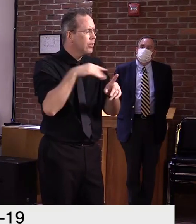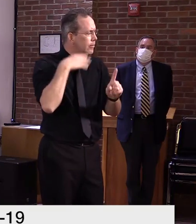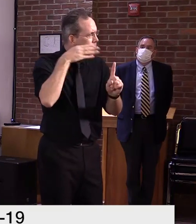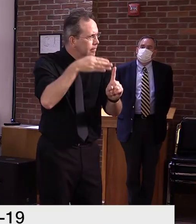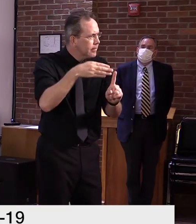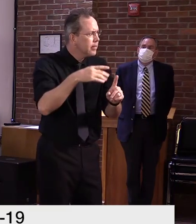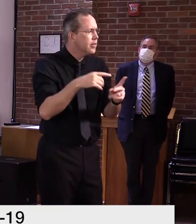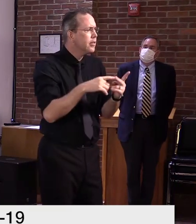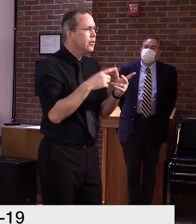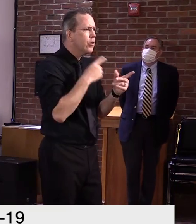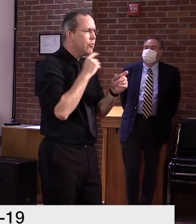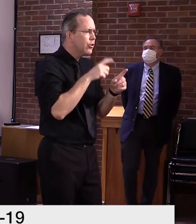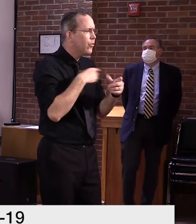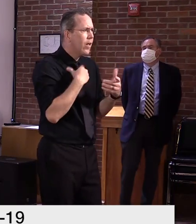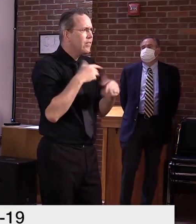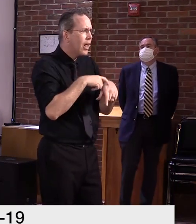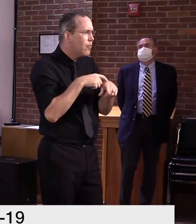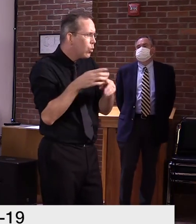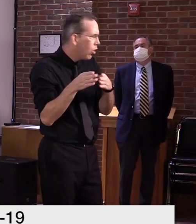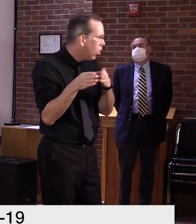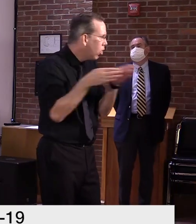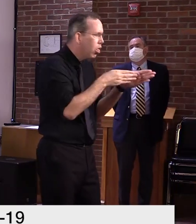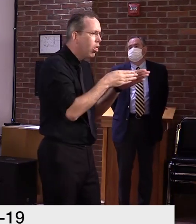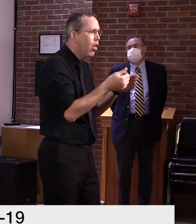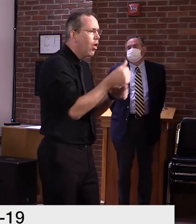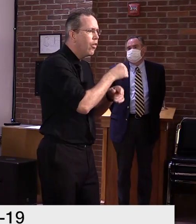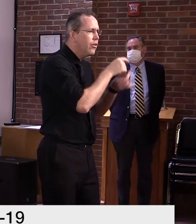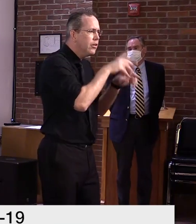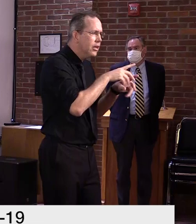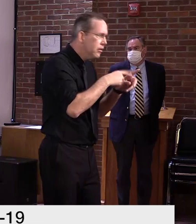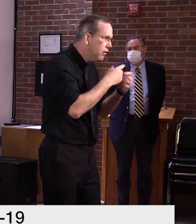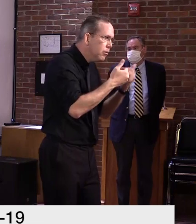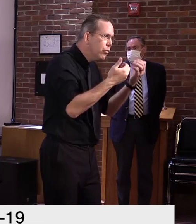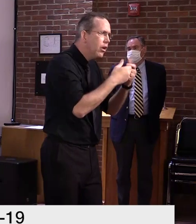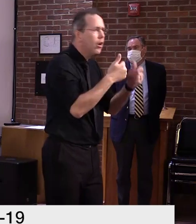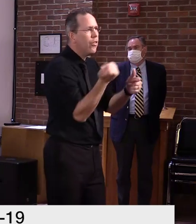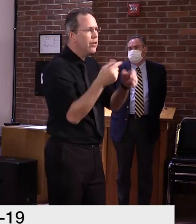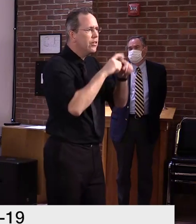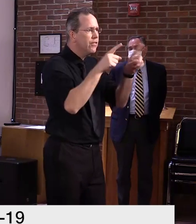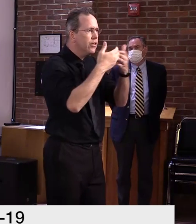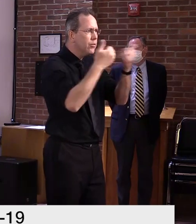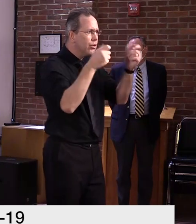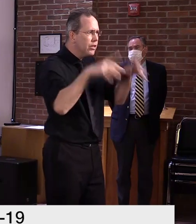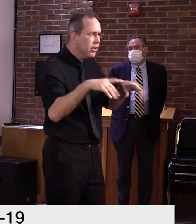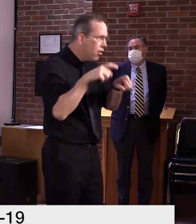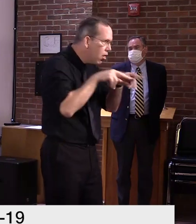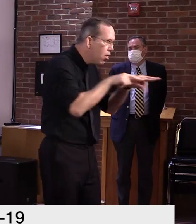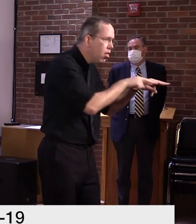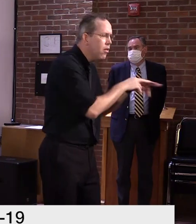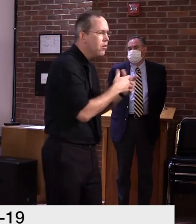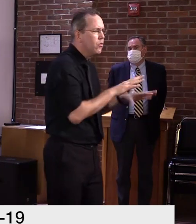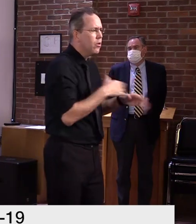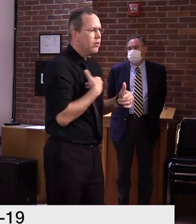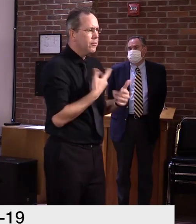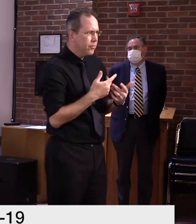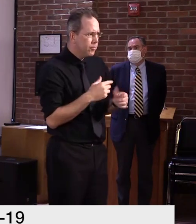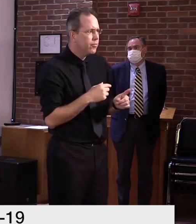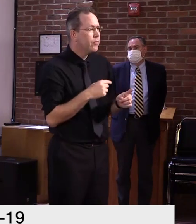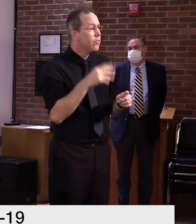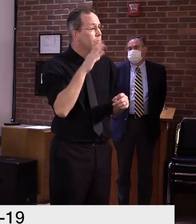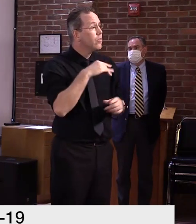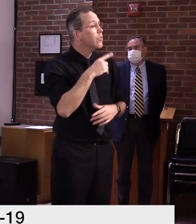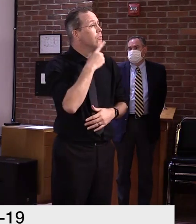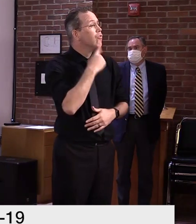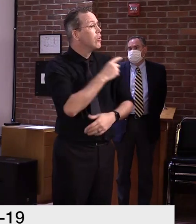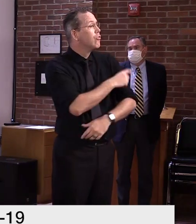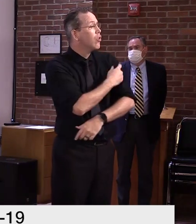I would love to have that data. Uh, we simply don't have it. Um, the Red Cross is testing, uh, blood